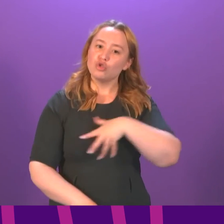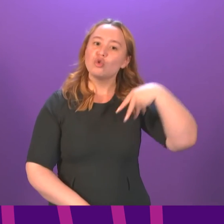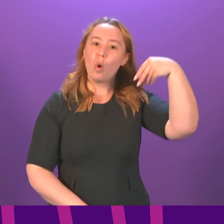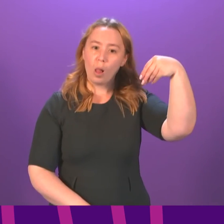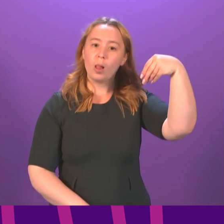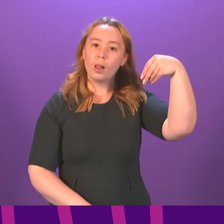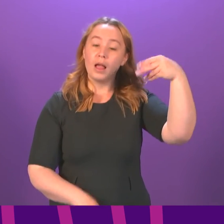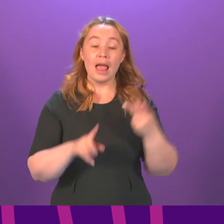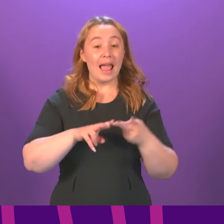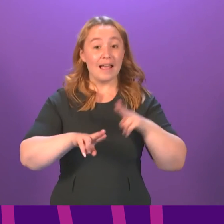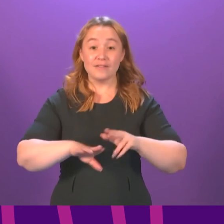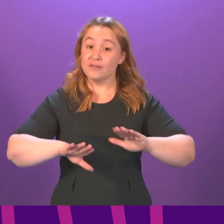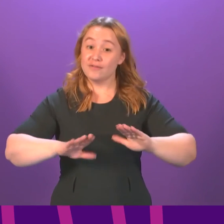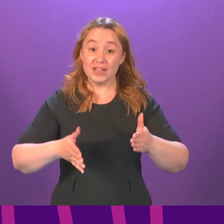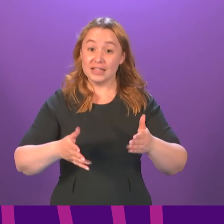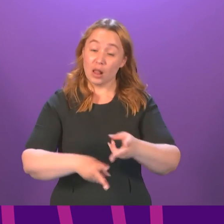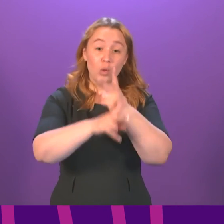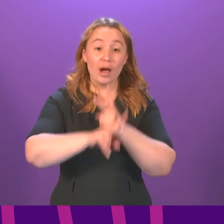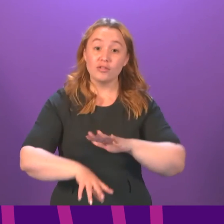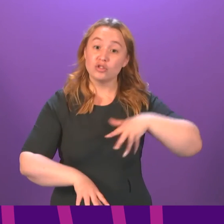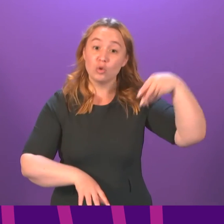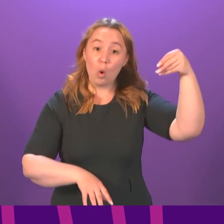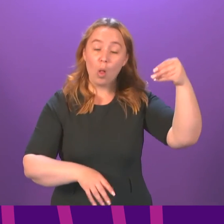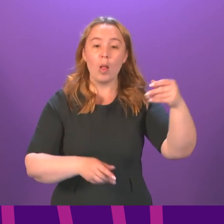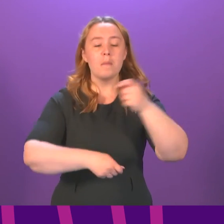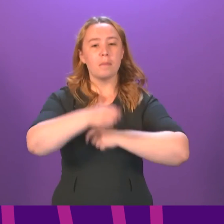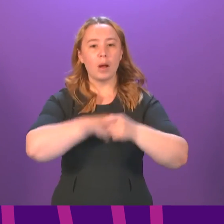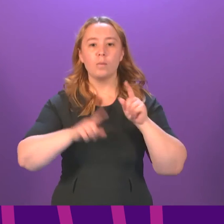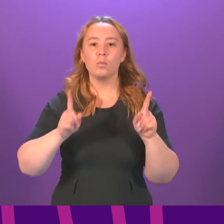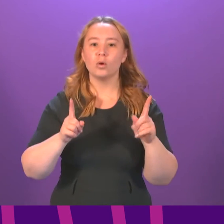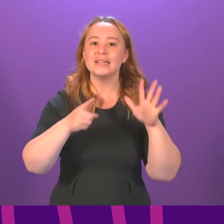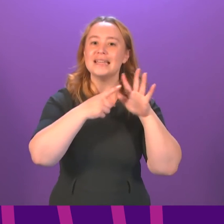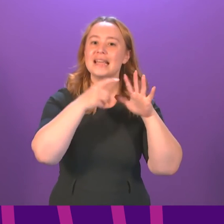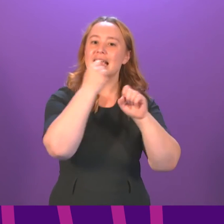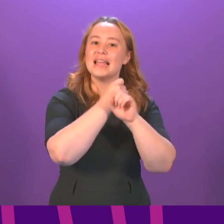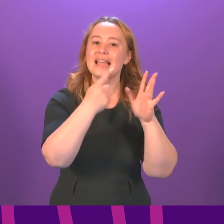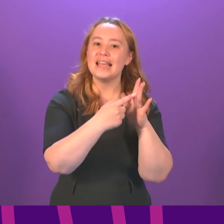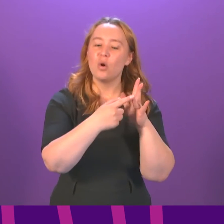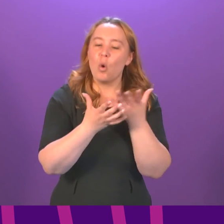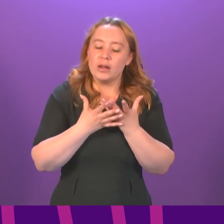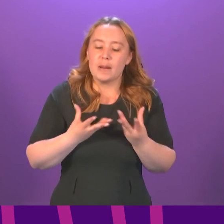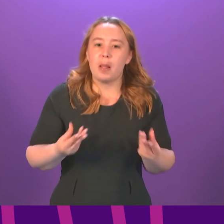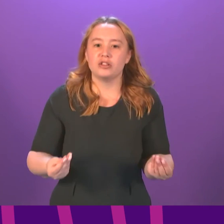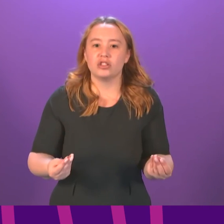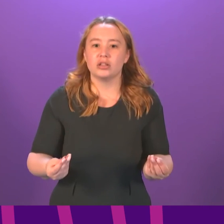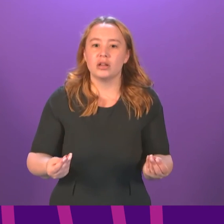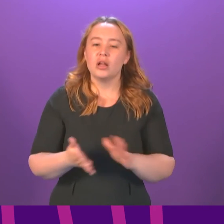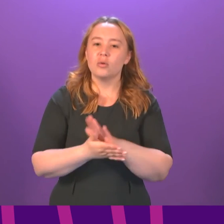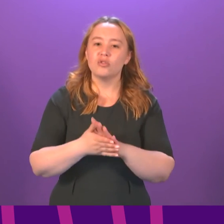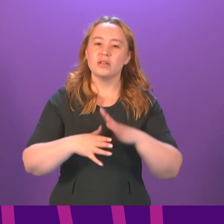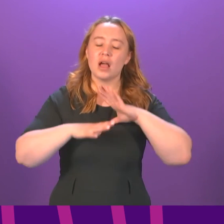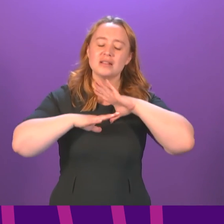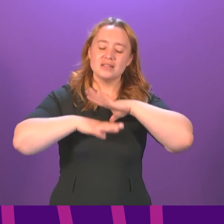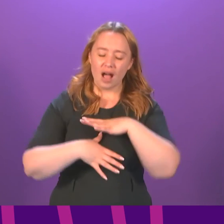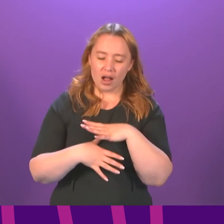with what one psychologist has called ego depletion. A level of fatigue that goes beyond mere